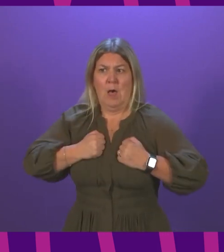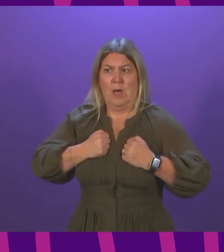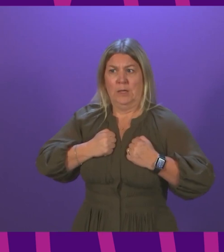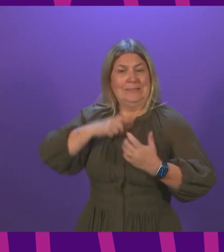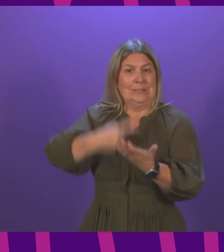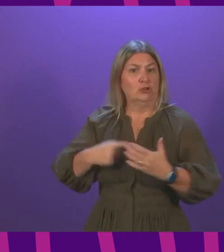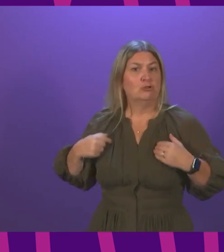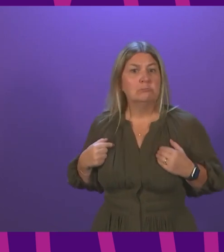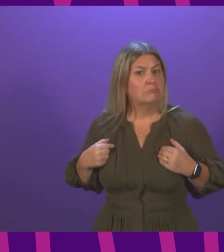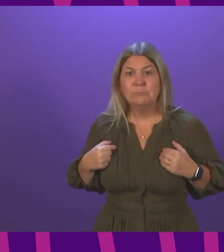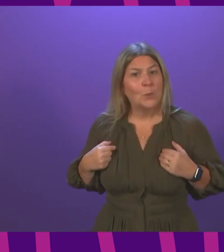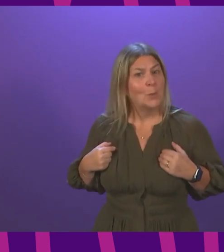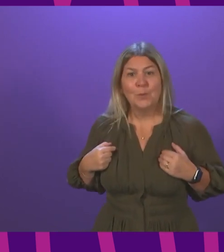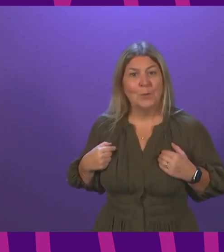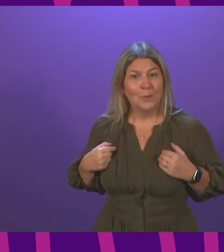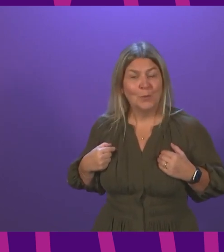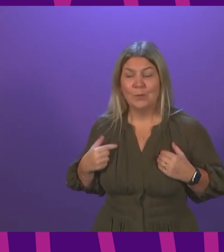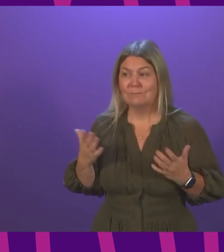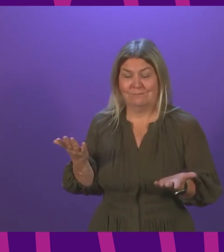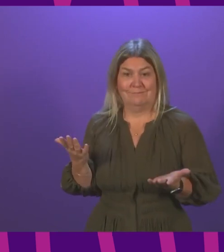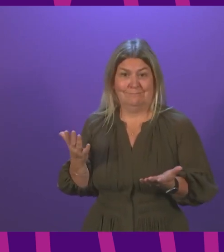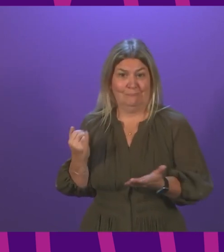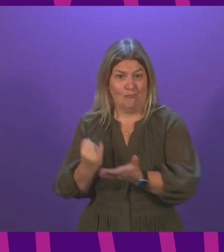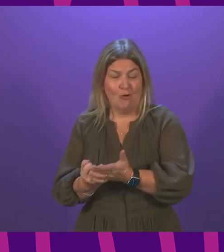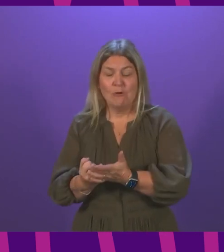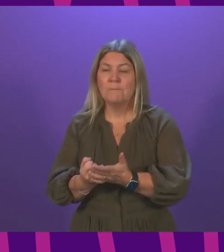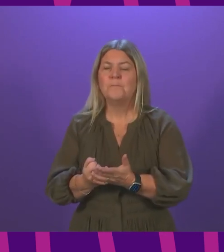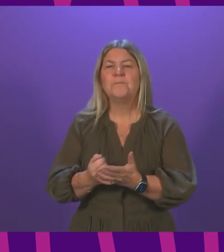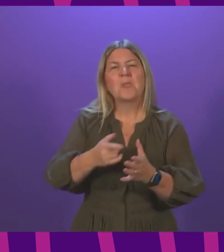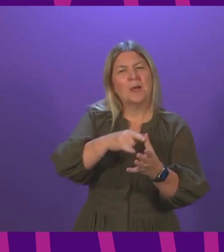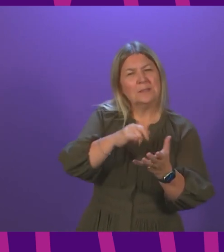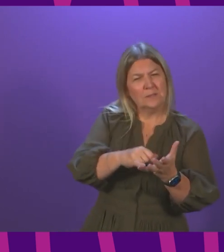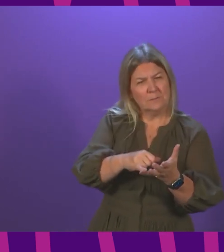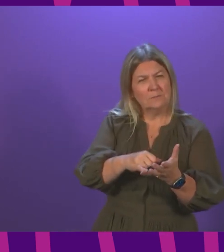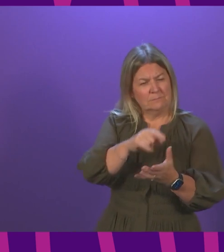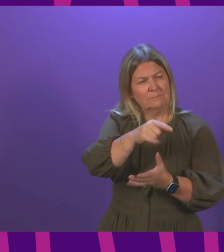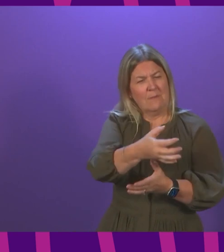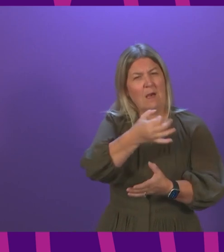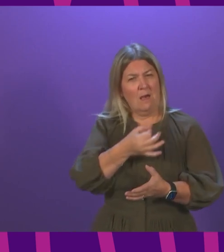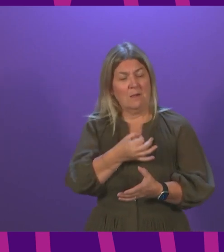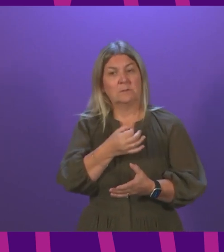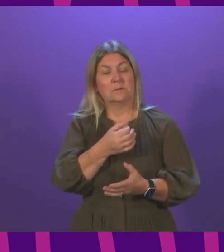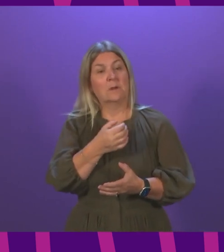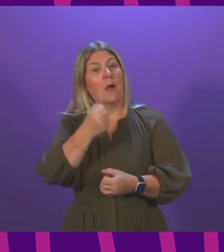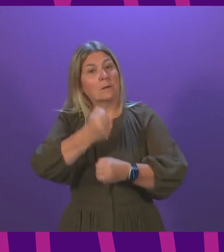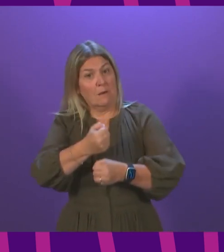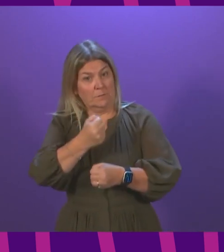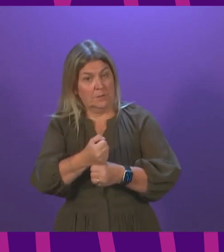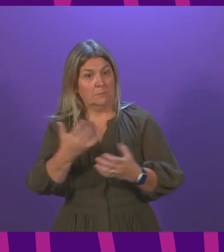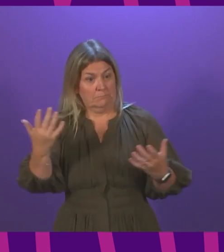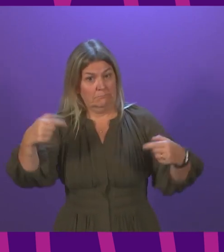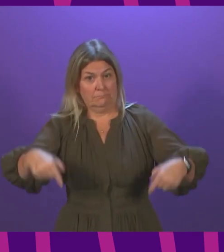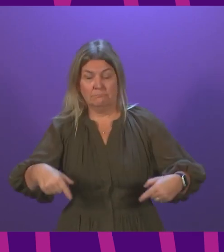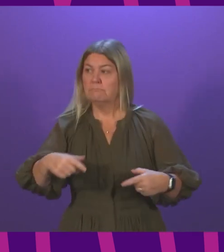the case. On the question Anas Abbas just posed to me again, a government that has established a